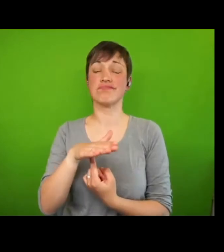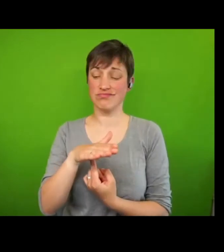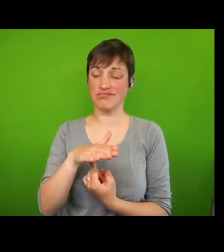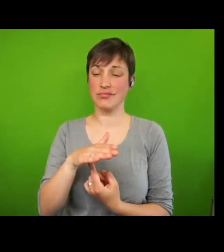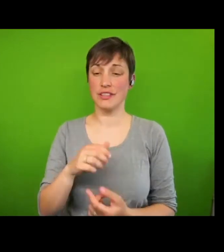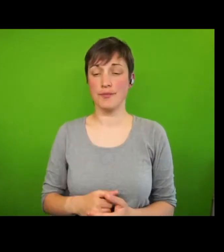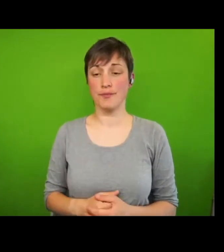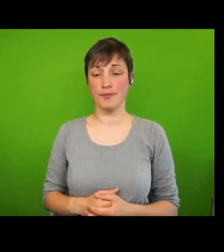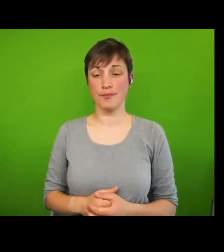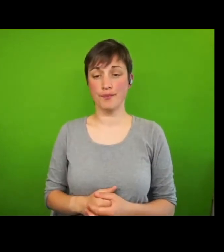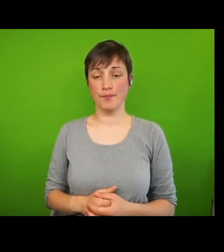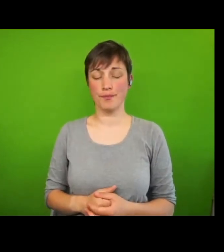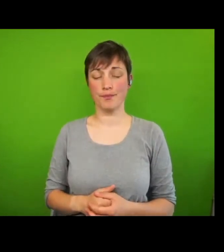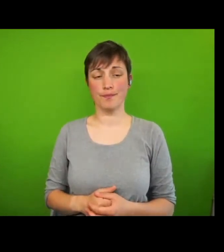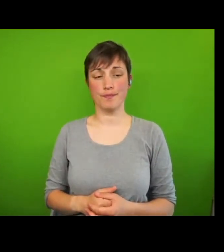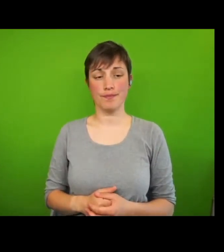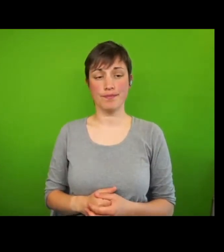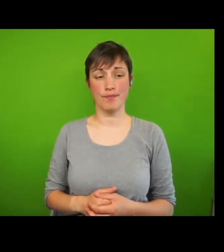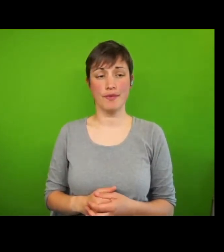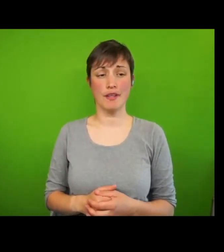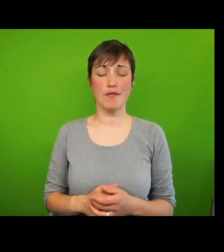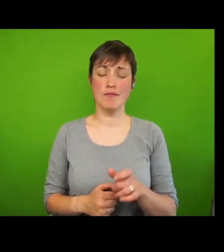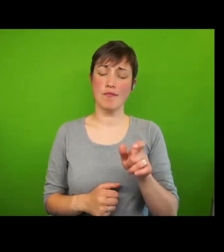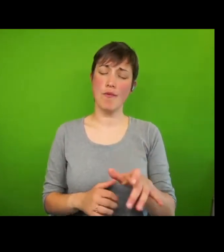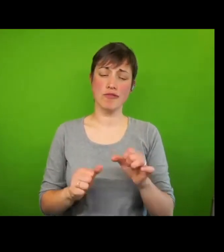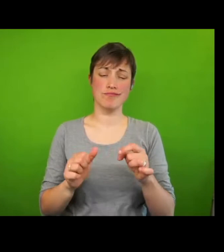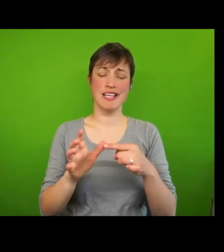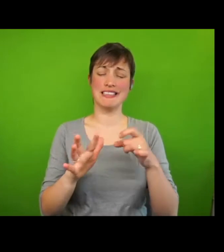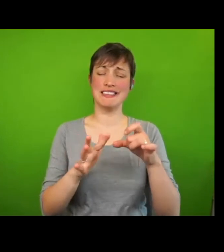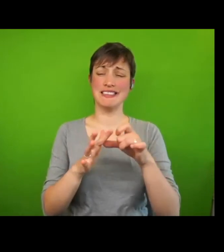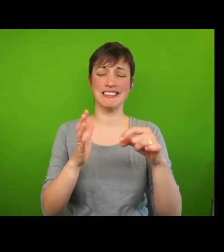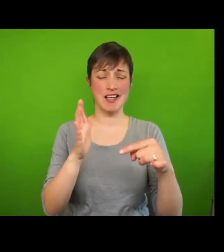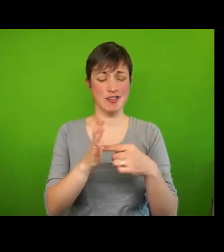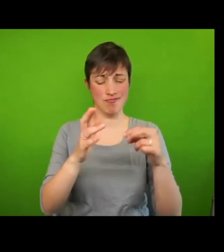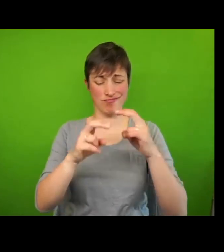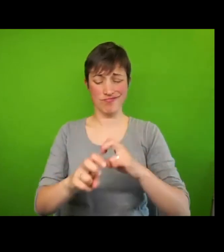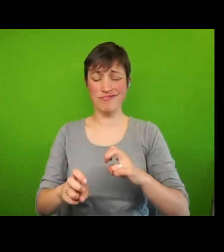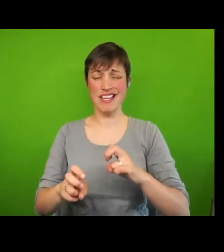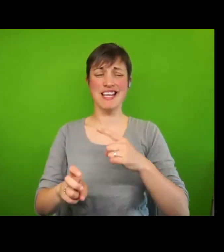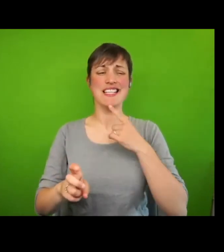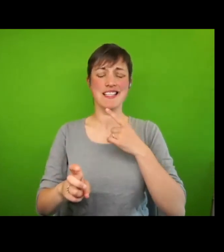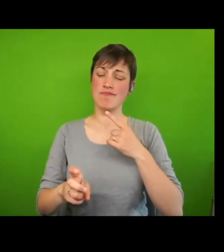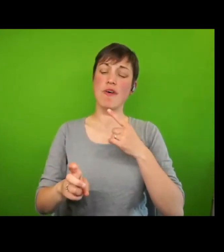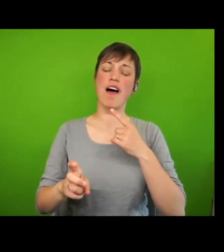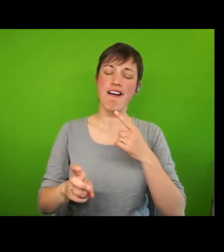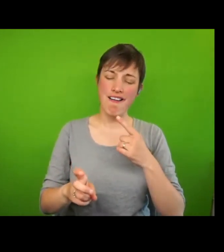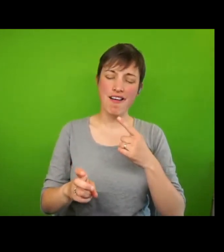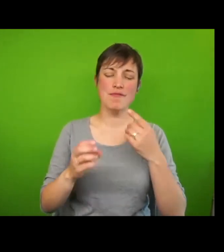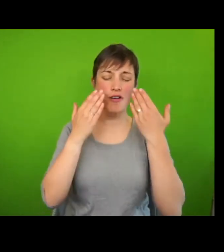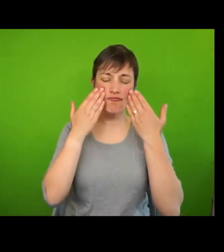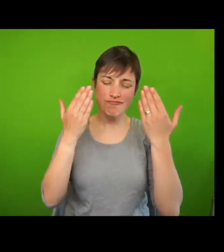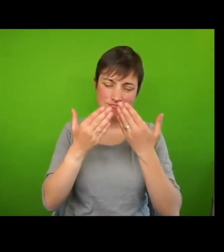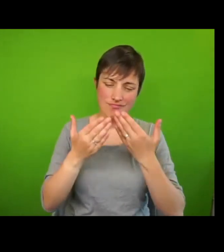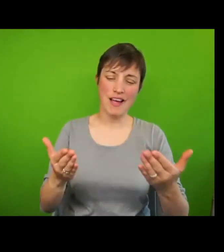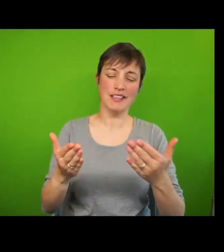elaborated on the implications of adopting a dignity lens to understanding poverty in a statement to this